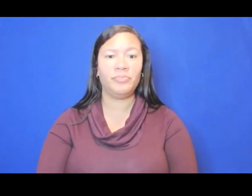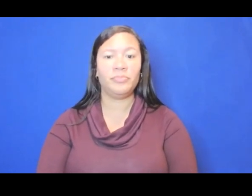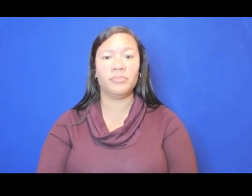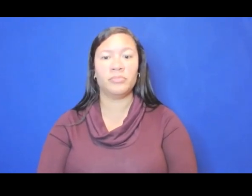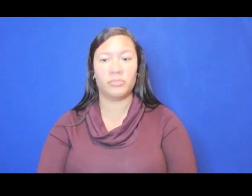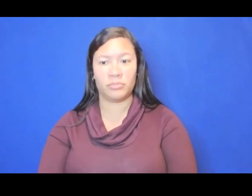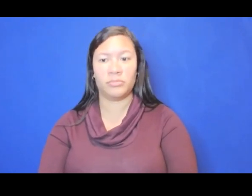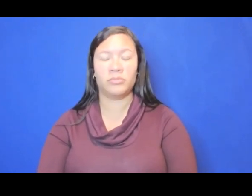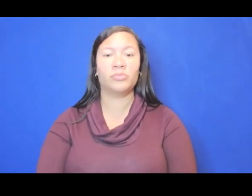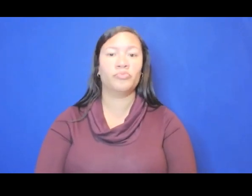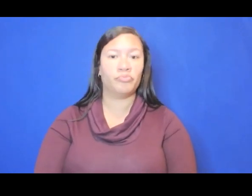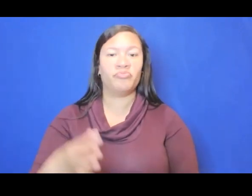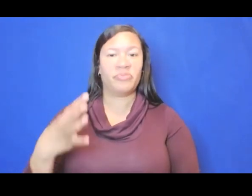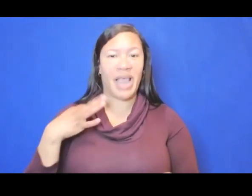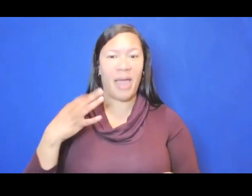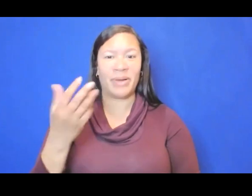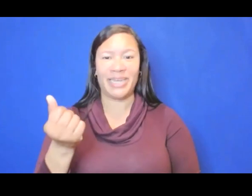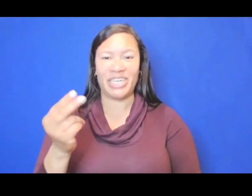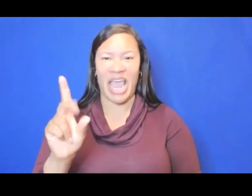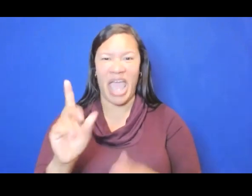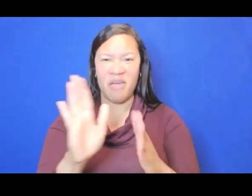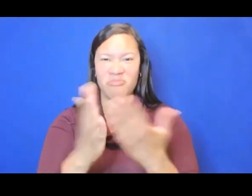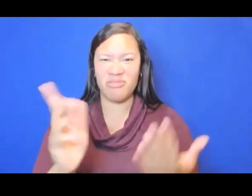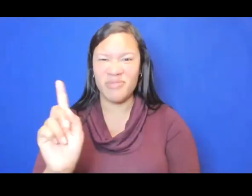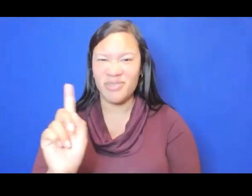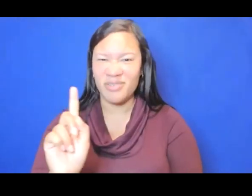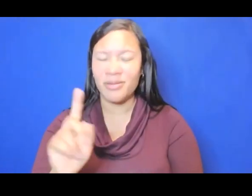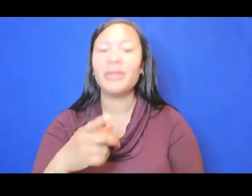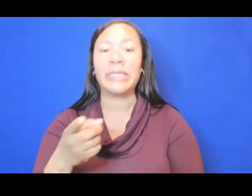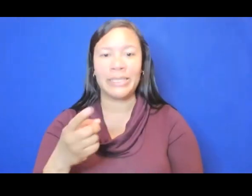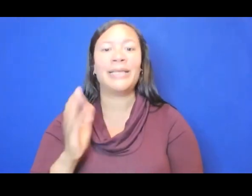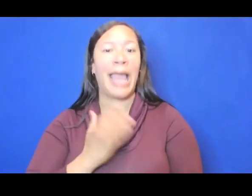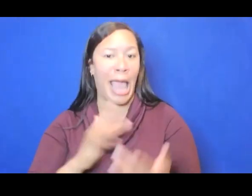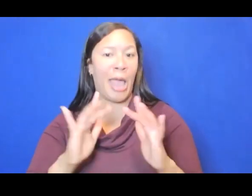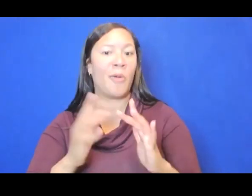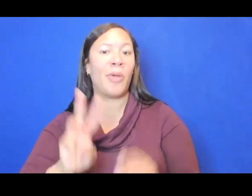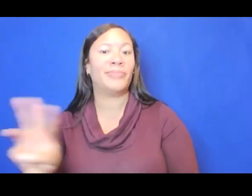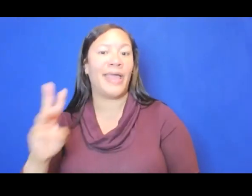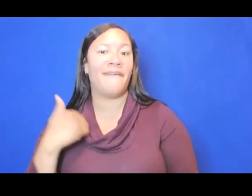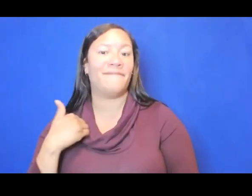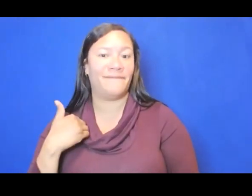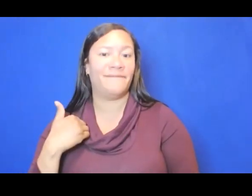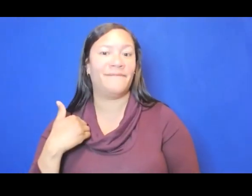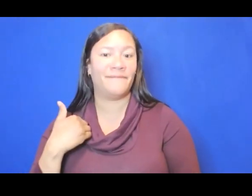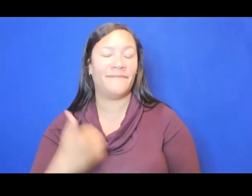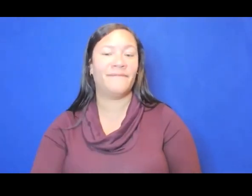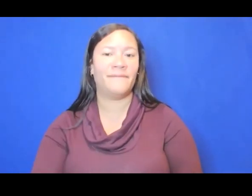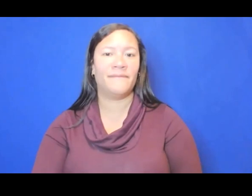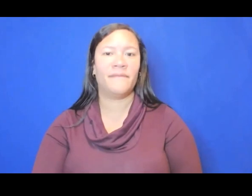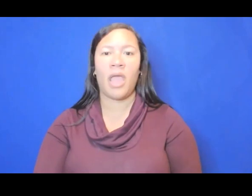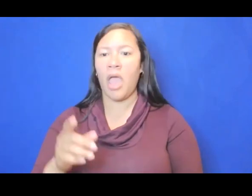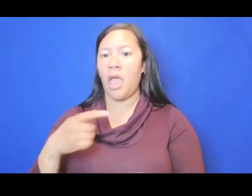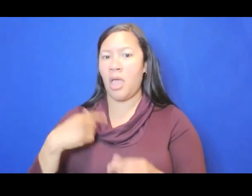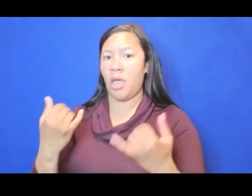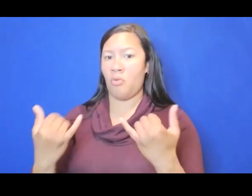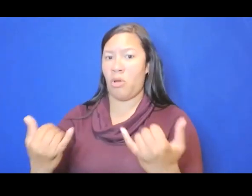How do you find the application handbook? Good question. It's on our website and it is also something that we can drop in the